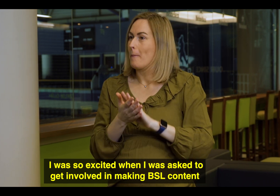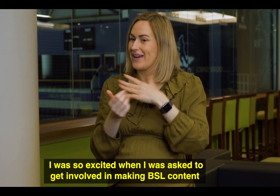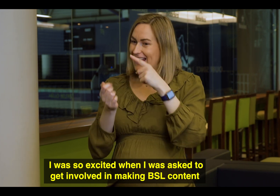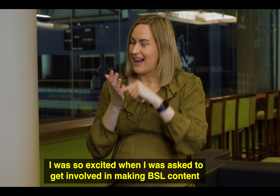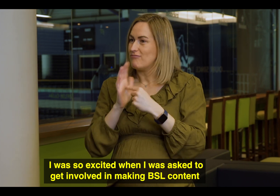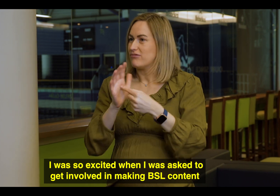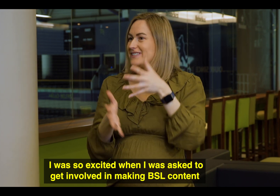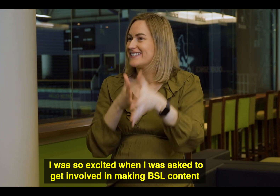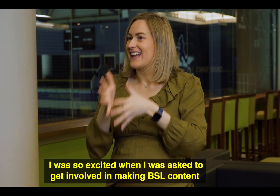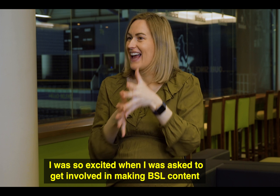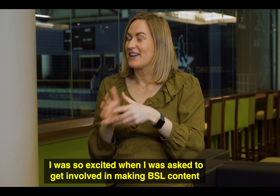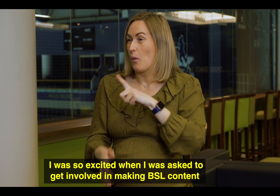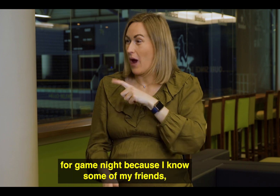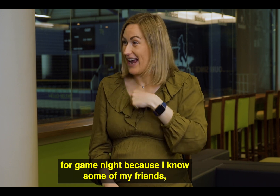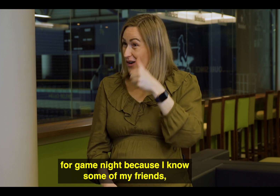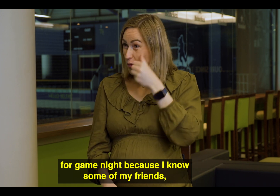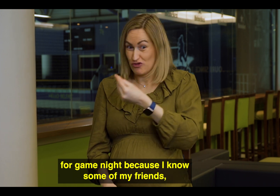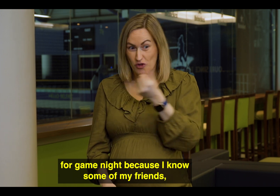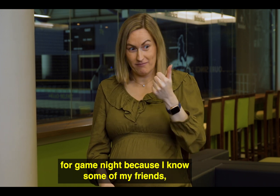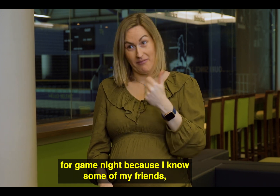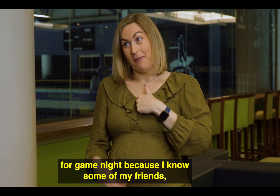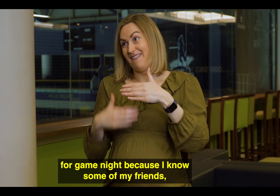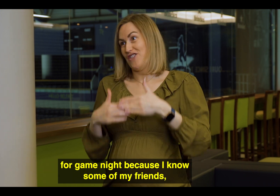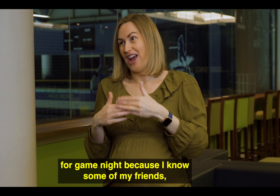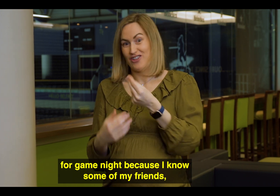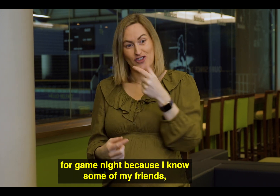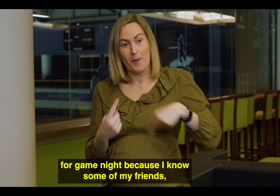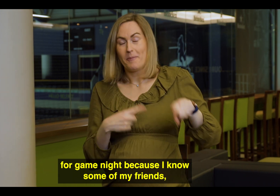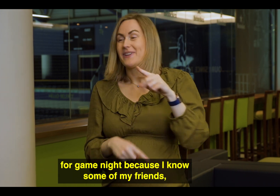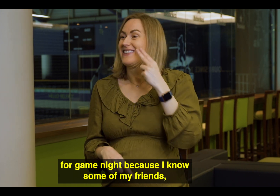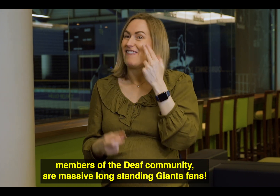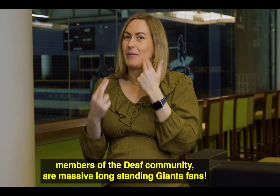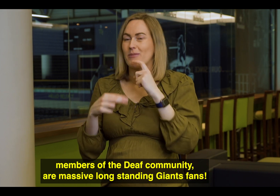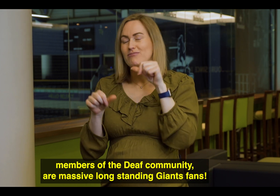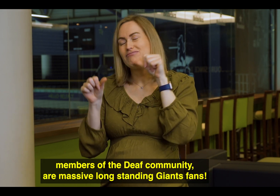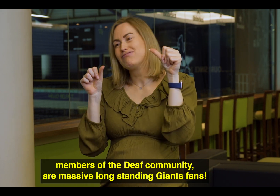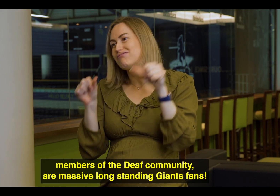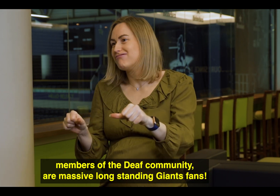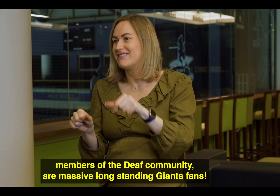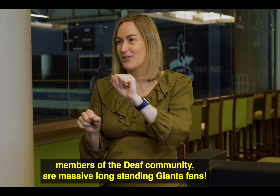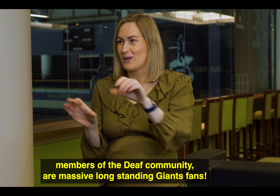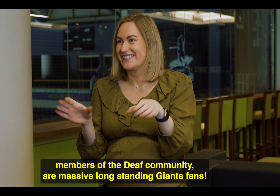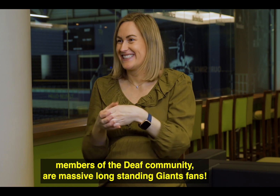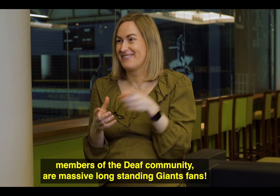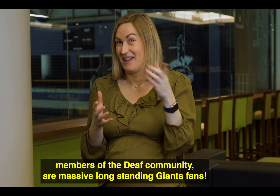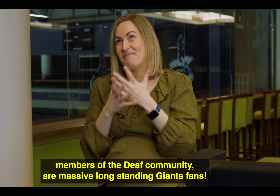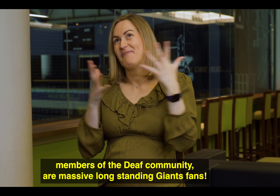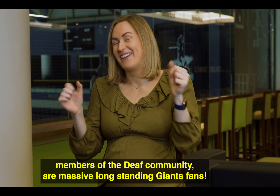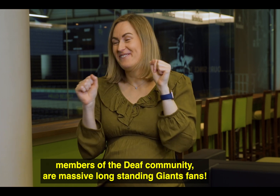involved in making BSL content for Game Night because I know some of my friends, members of the Deaf community, are massive